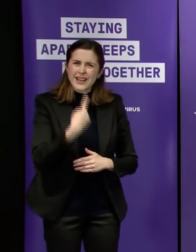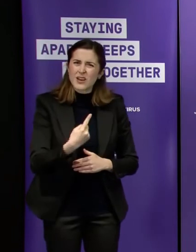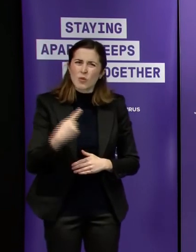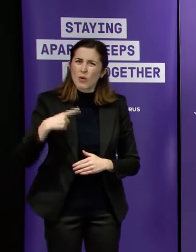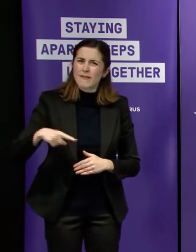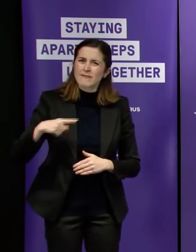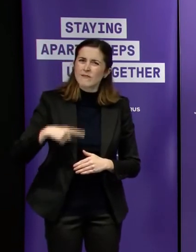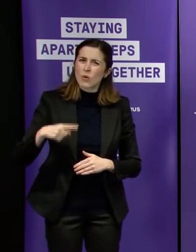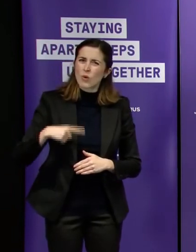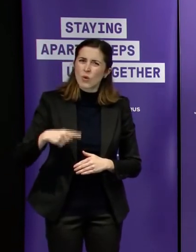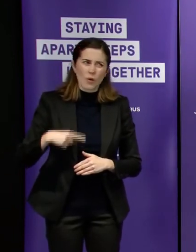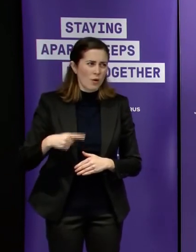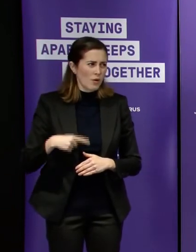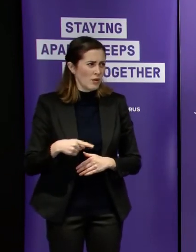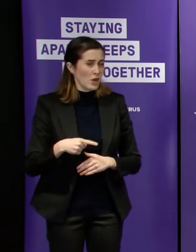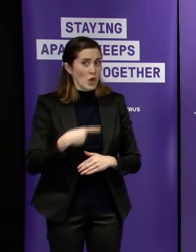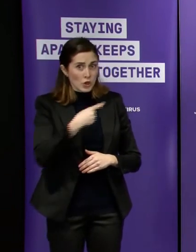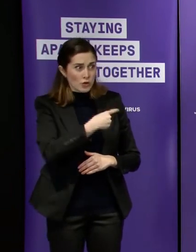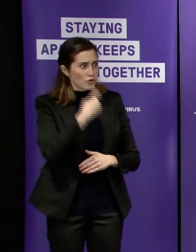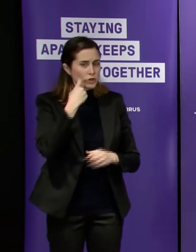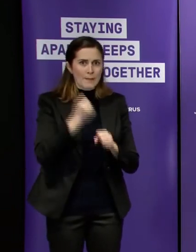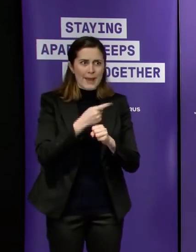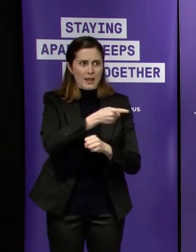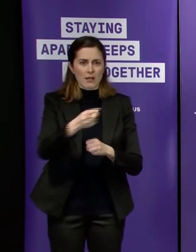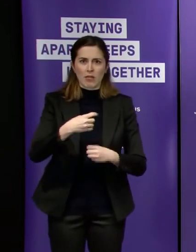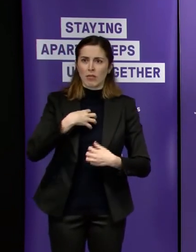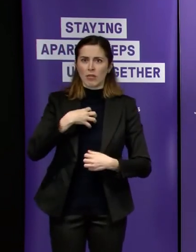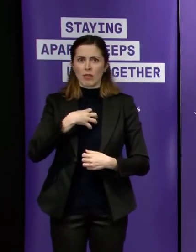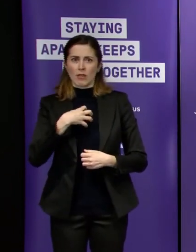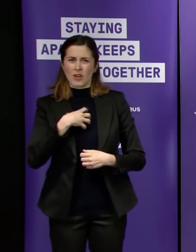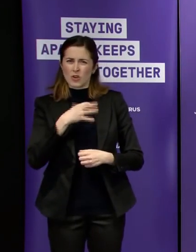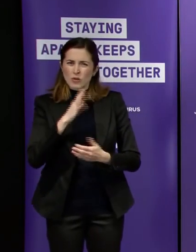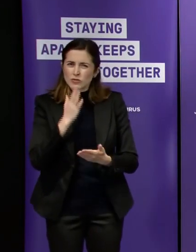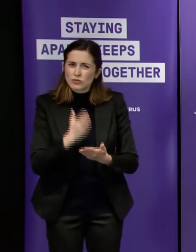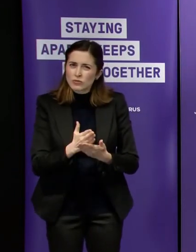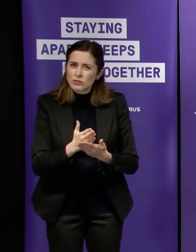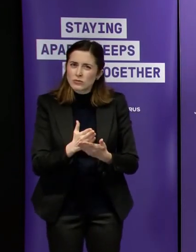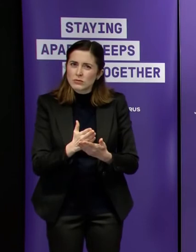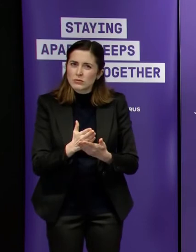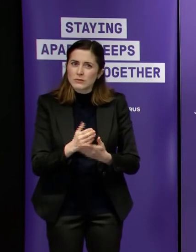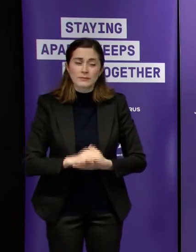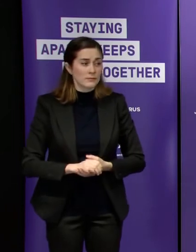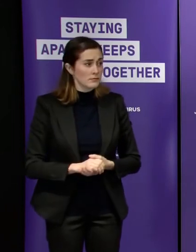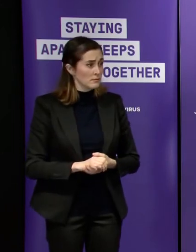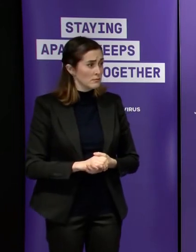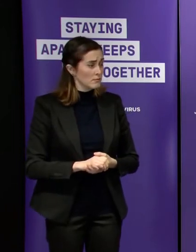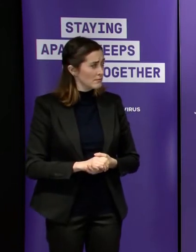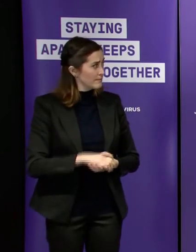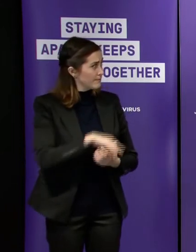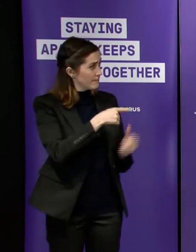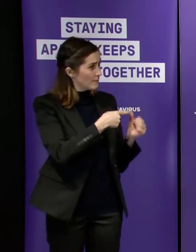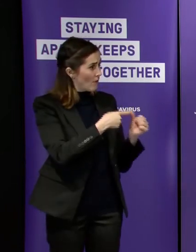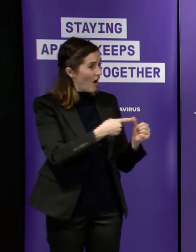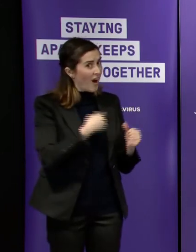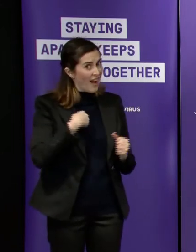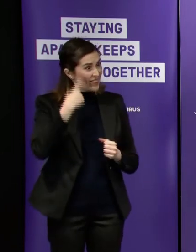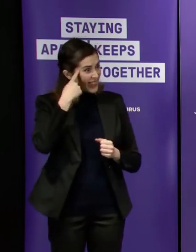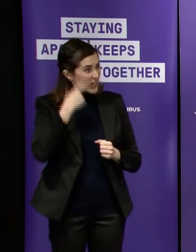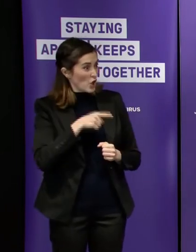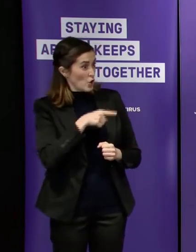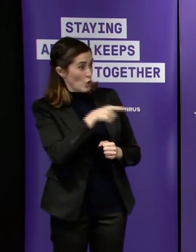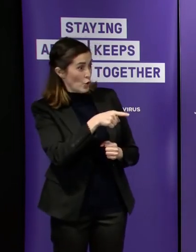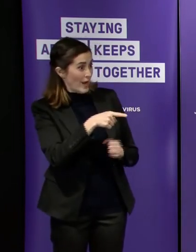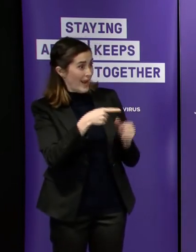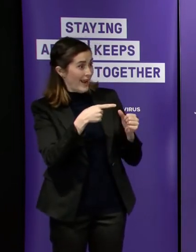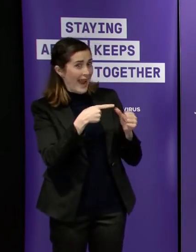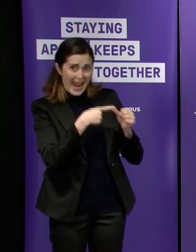breaching self-isolation and potentially spreading this virus when that was not the case i think you've answered your question in the way you framed